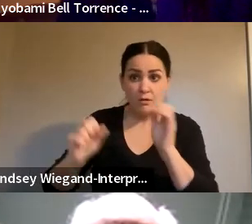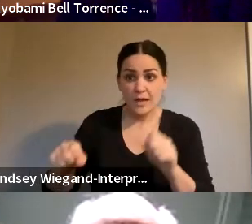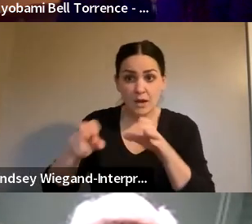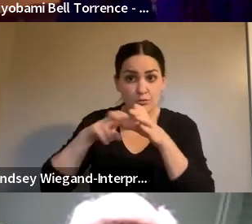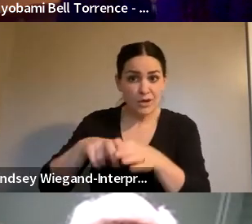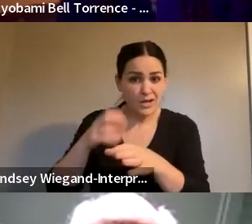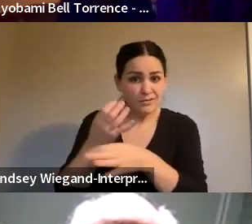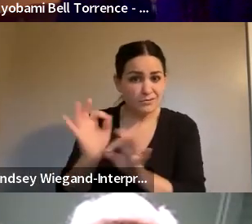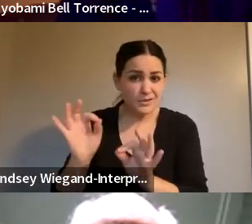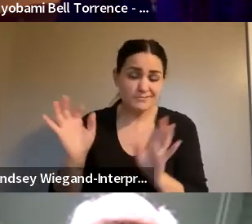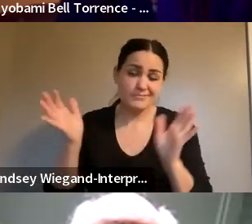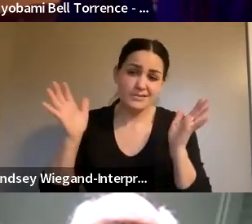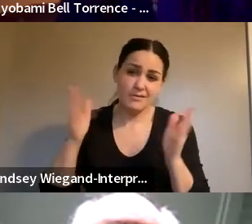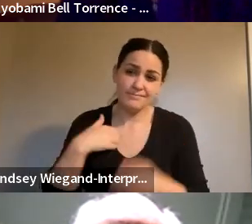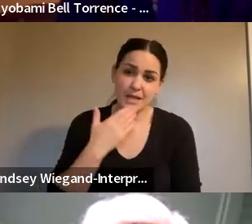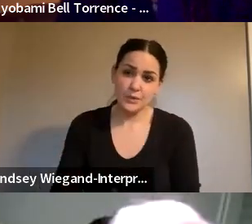And that's it. Thank you.